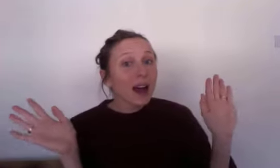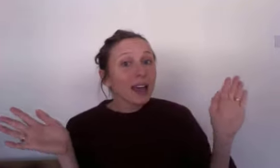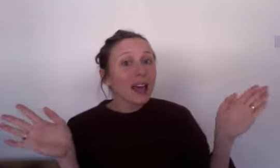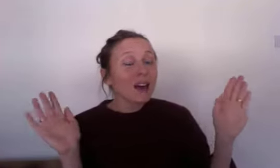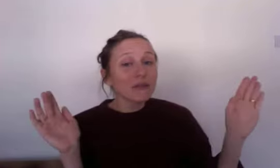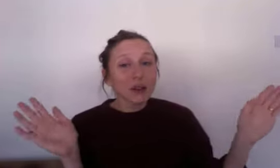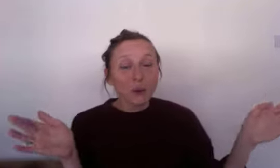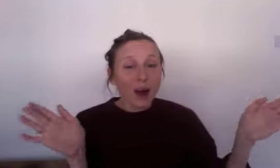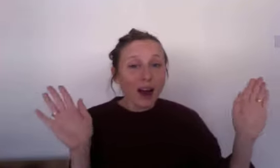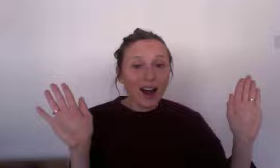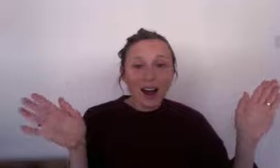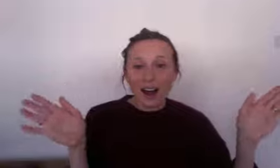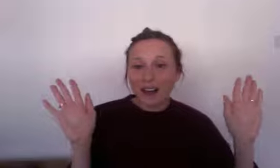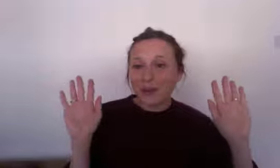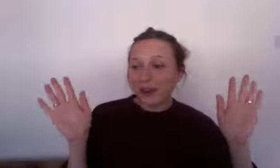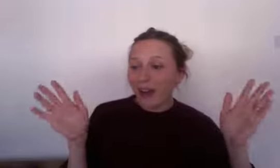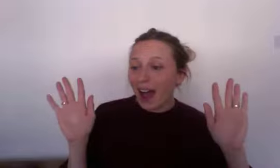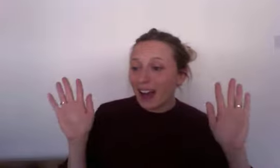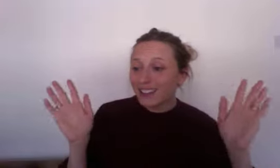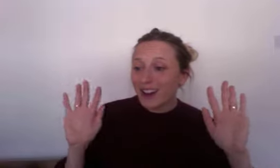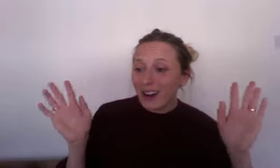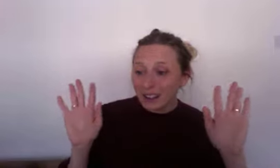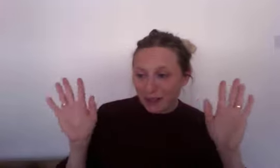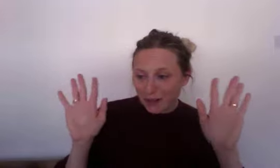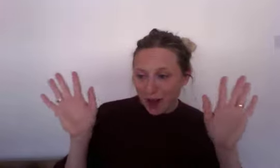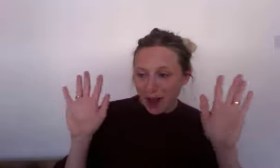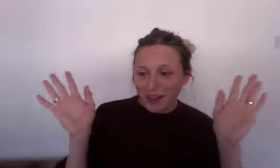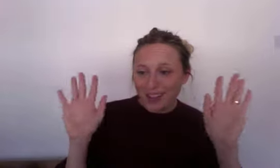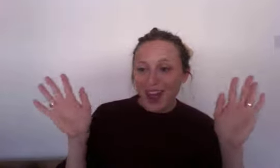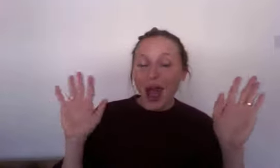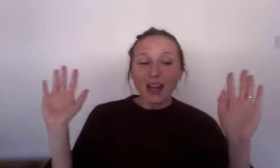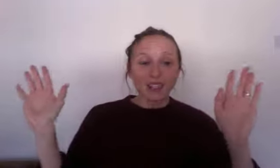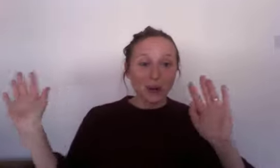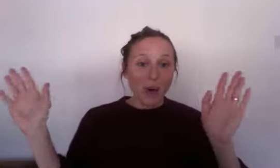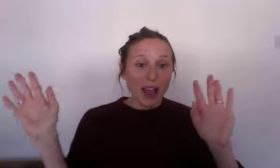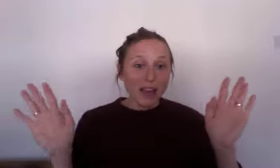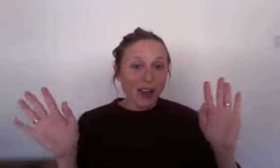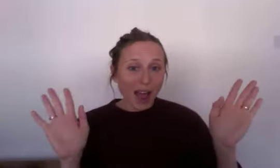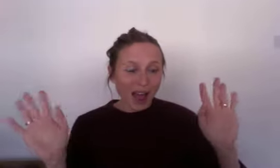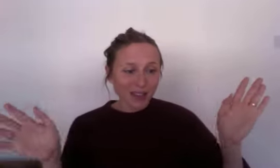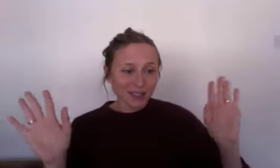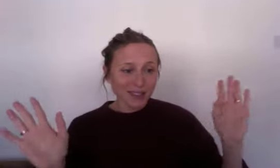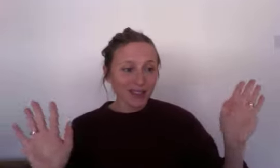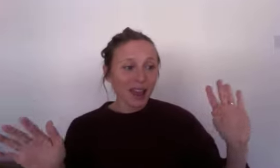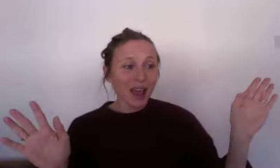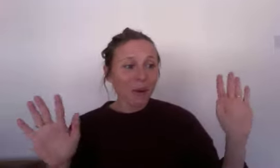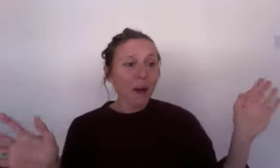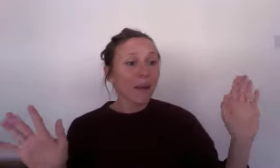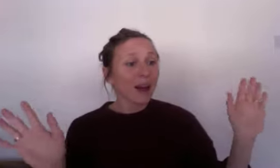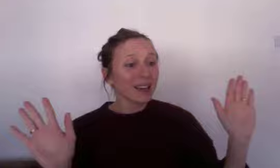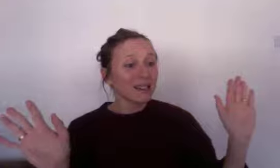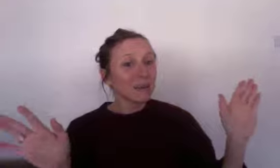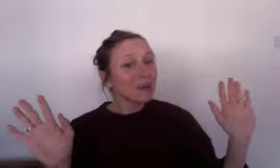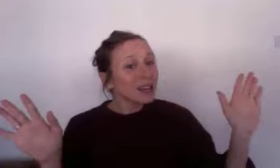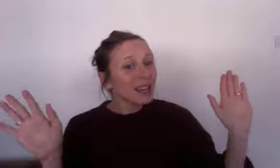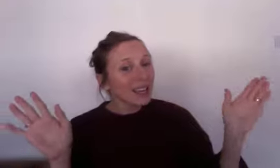everyone we've had a lot of fun so wave your hands and say bye bye to me